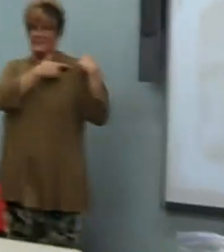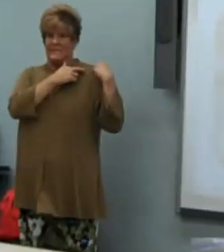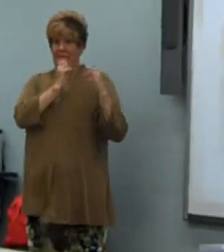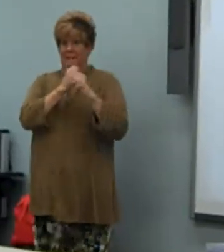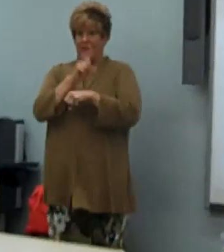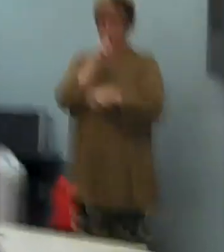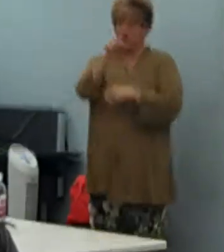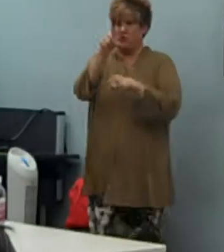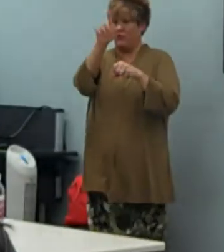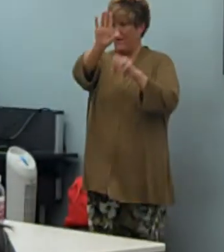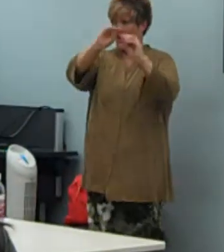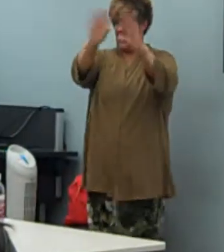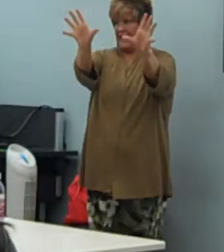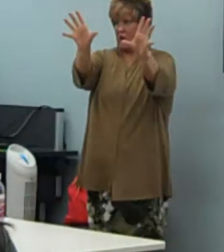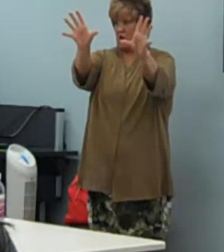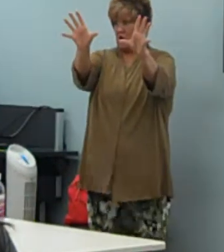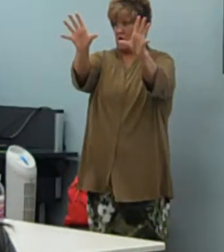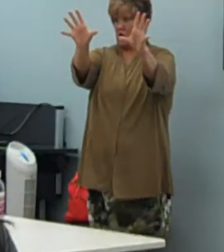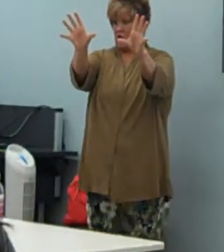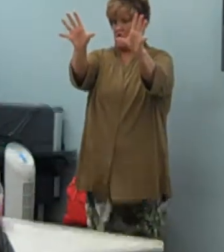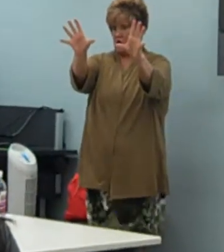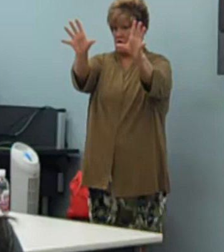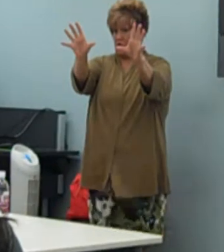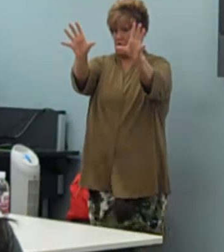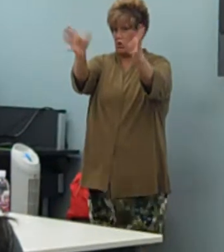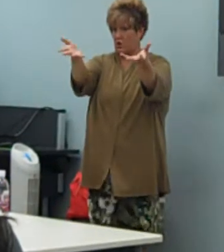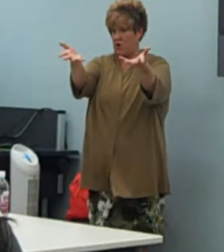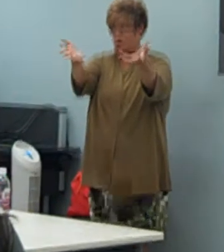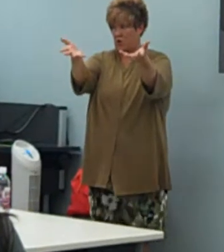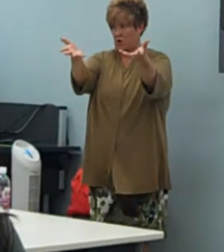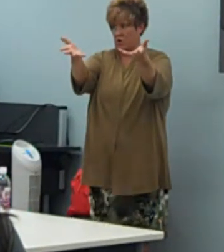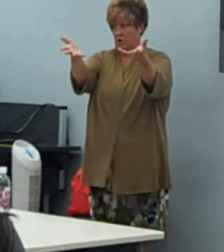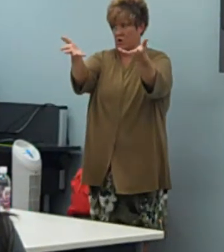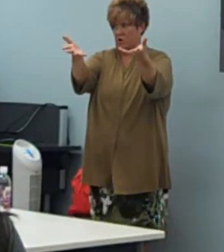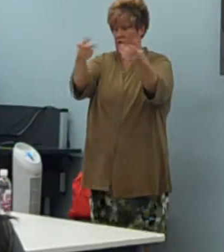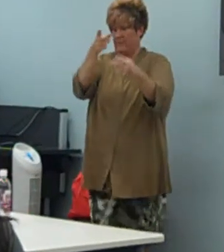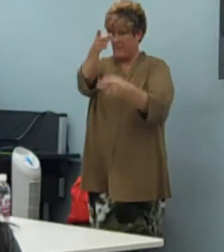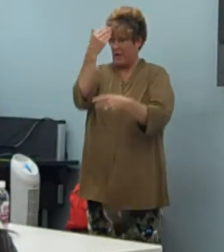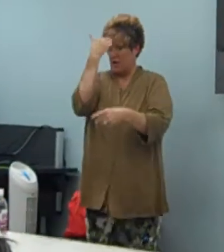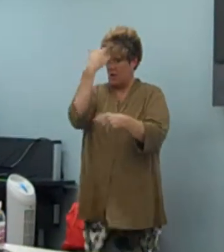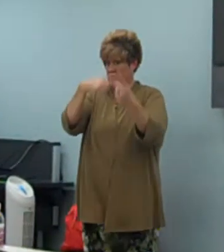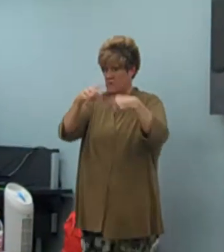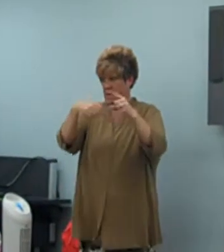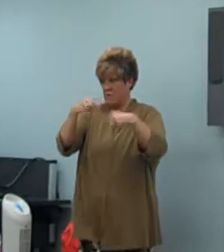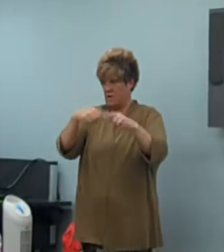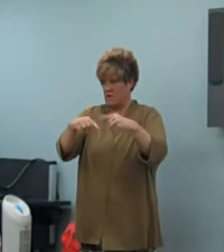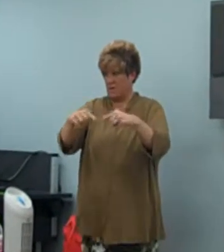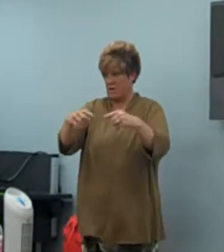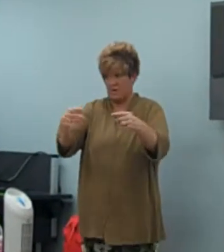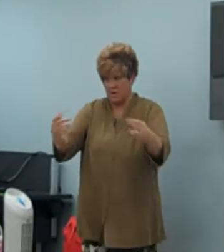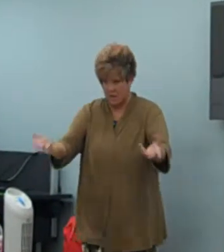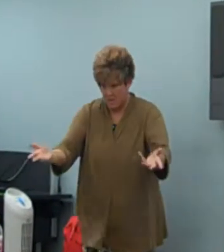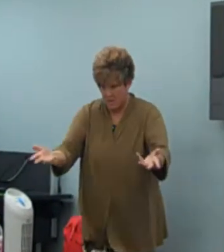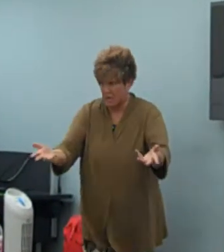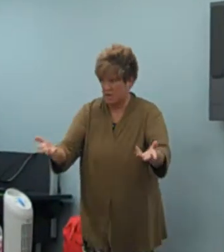It's not my responsibility to make sure that they're clear. They know sign language,